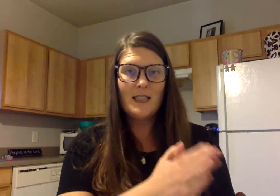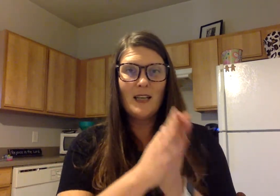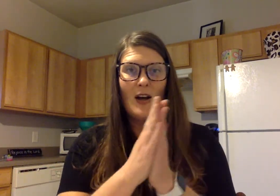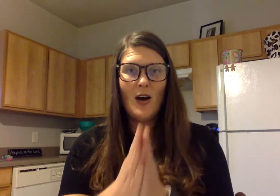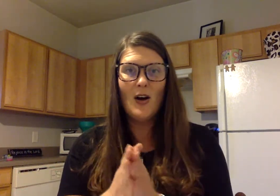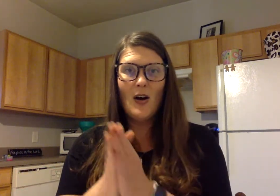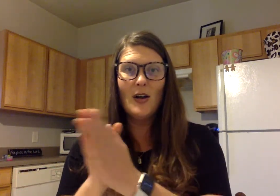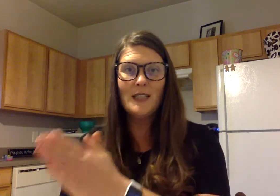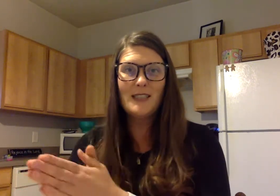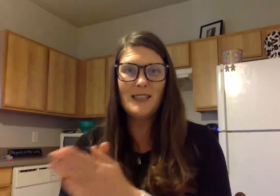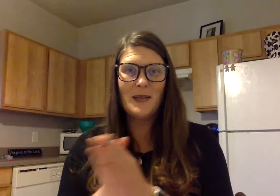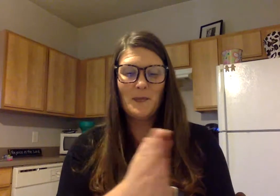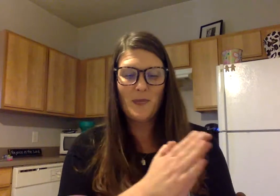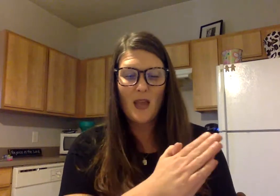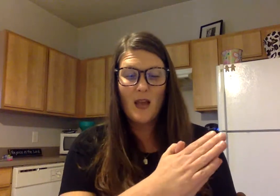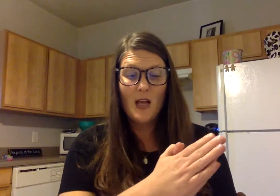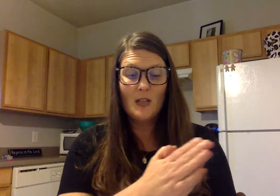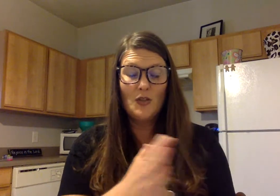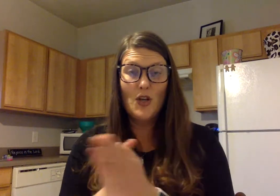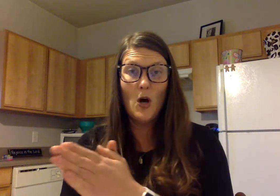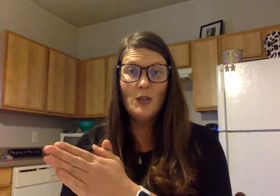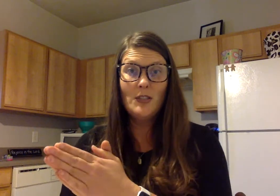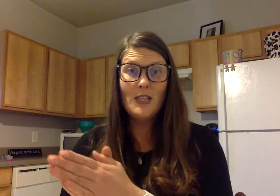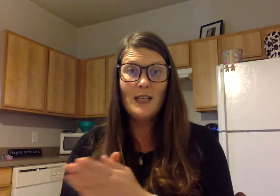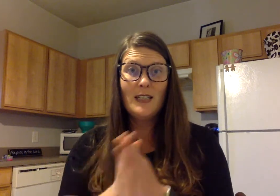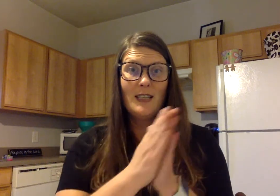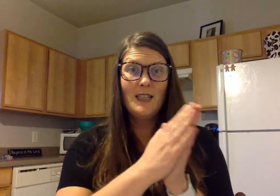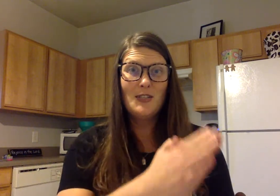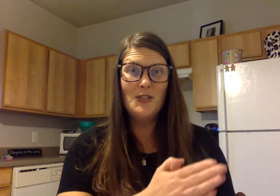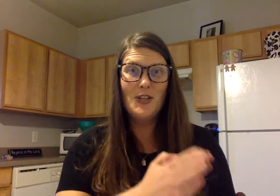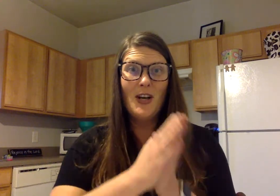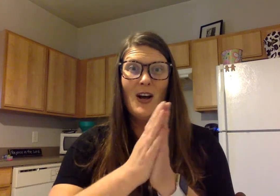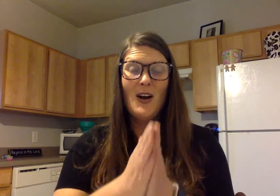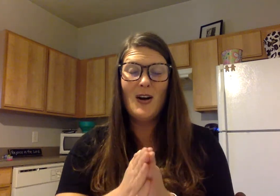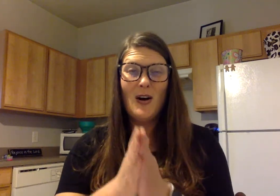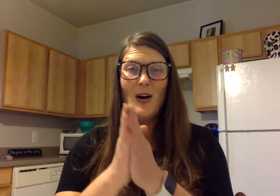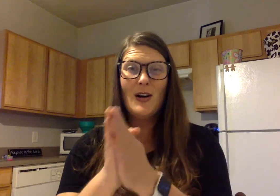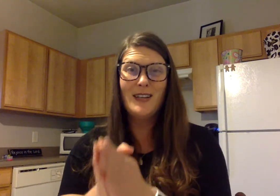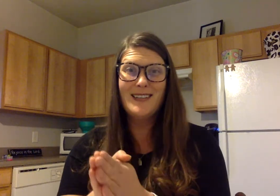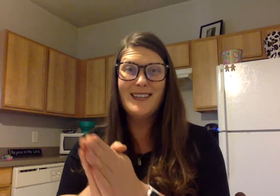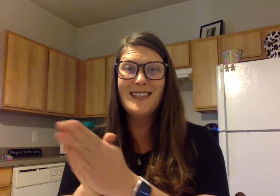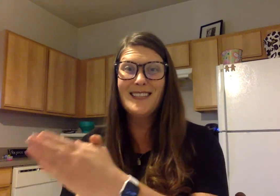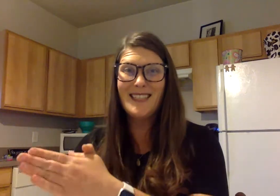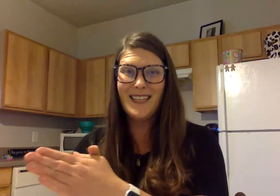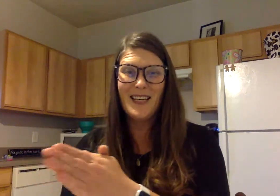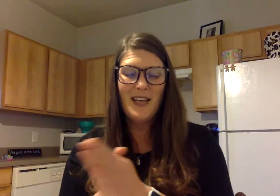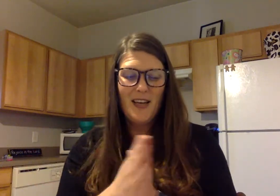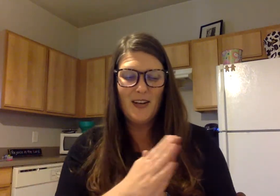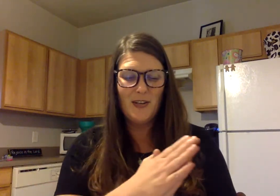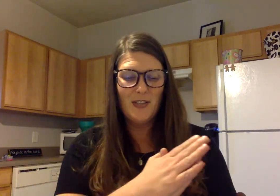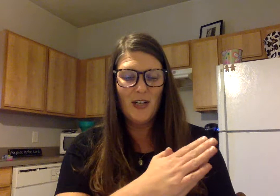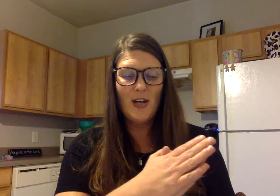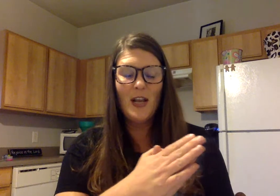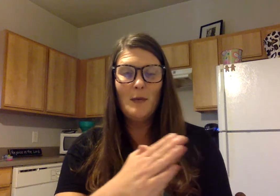s, aw, s, jaunt, j, aw, n, t, your turn,